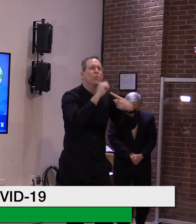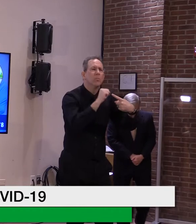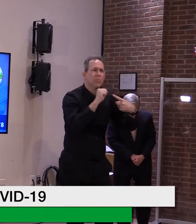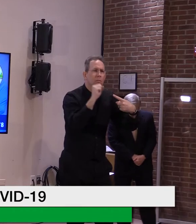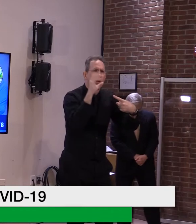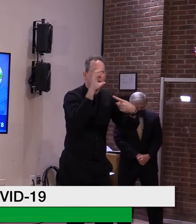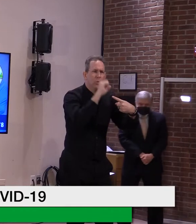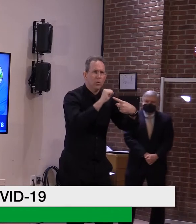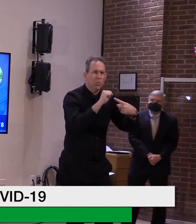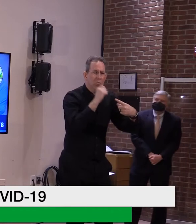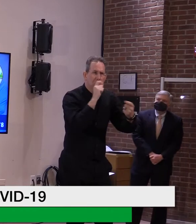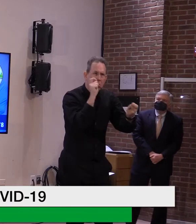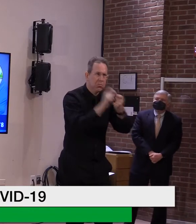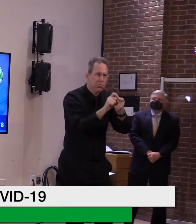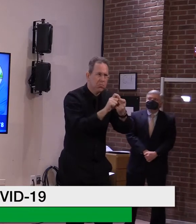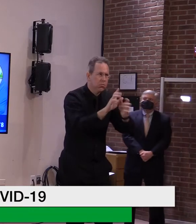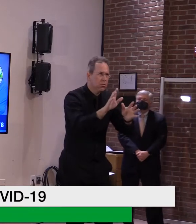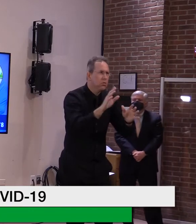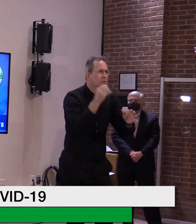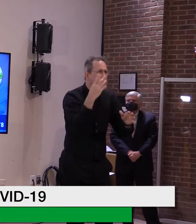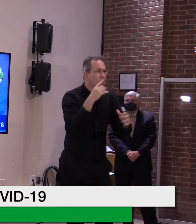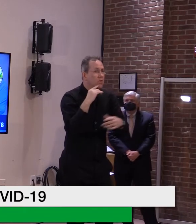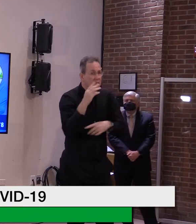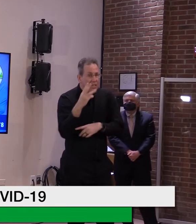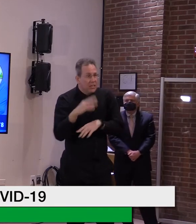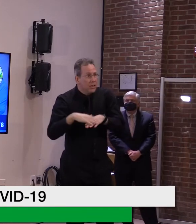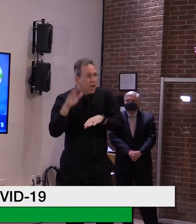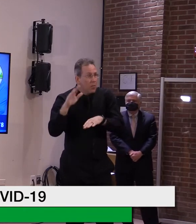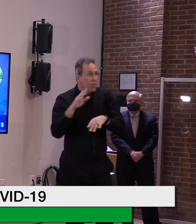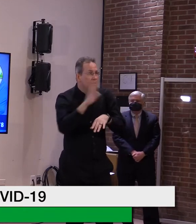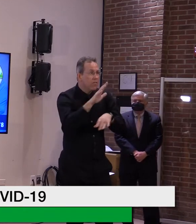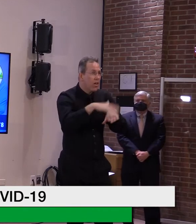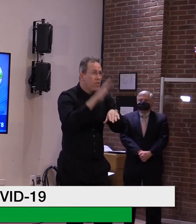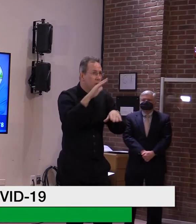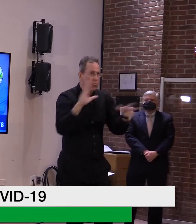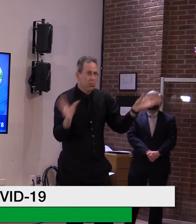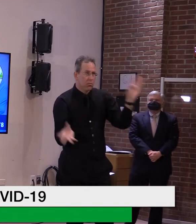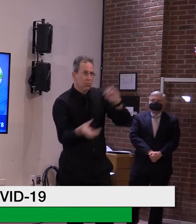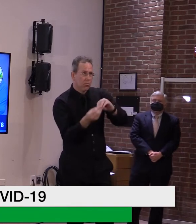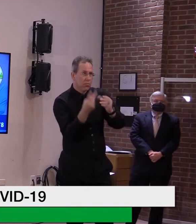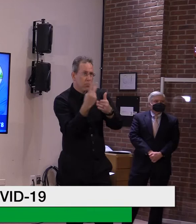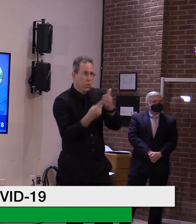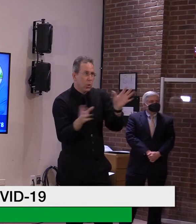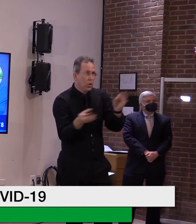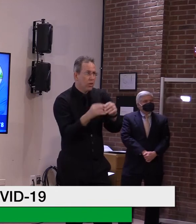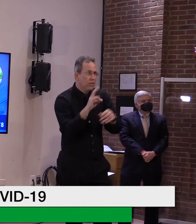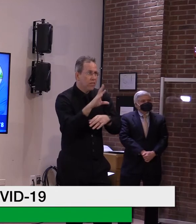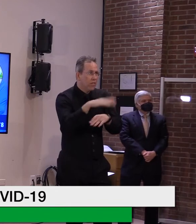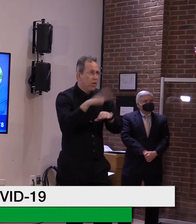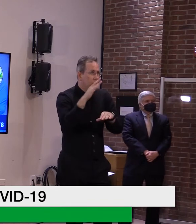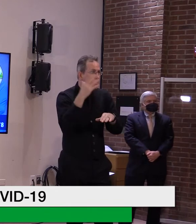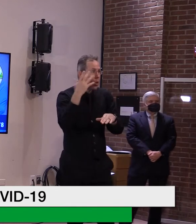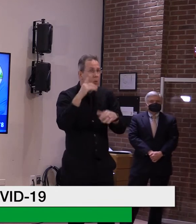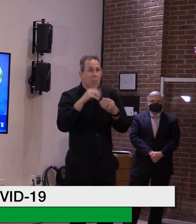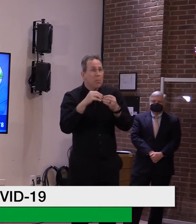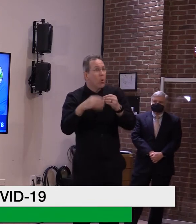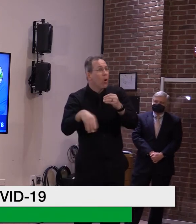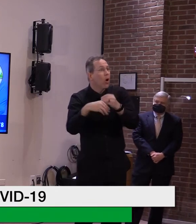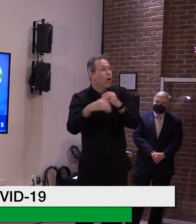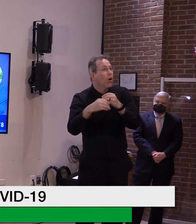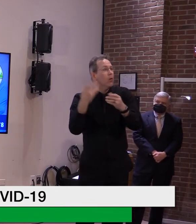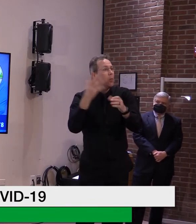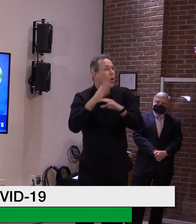to 65, with certain health conditions. And we don't know about the demographics. It could be a shift. So